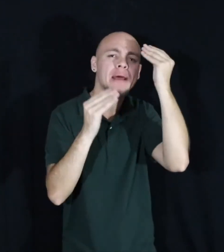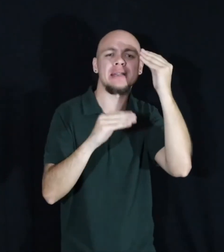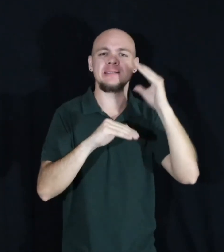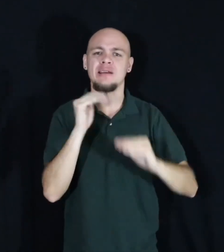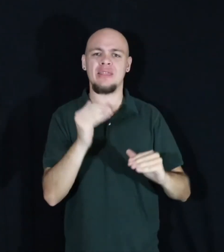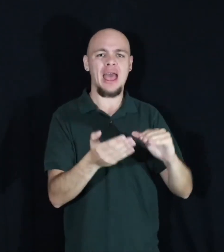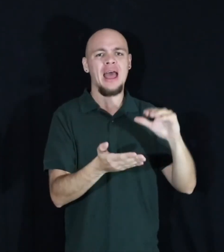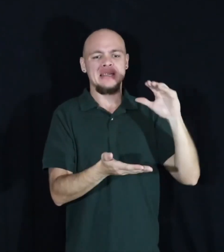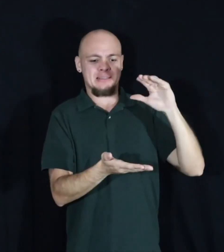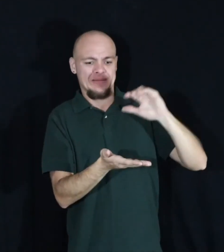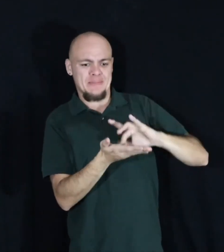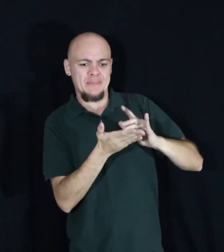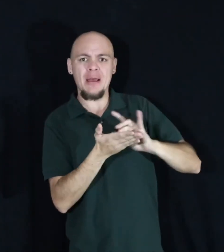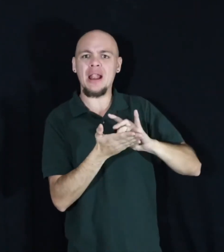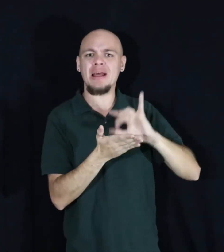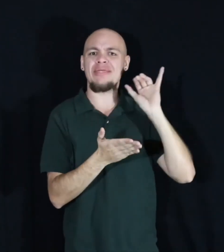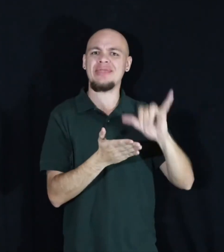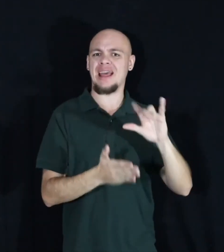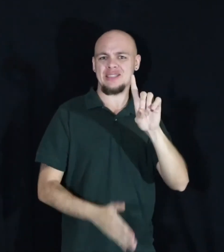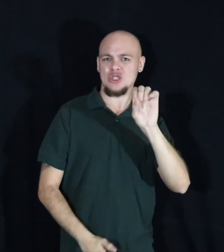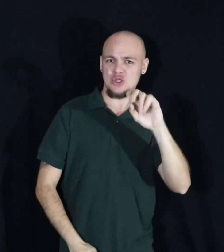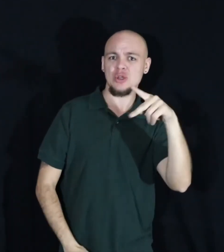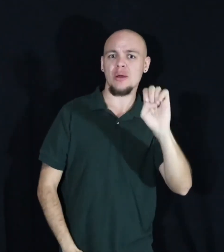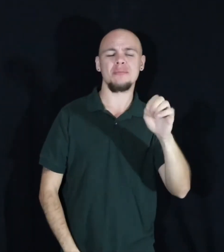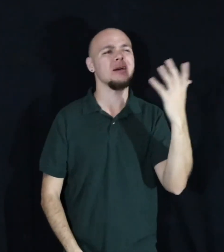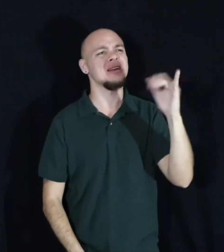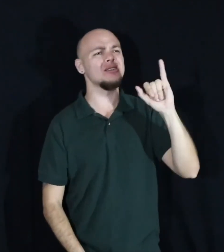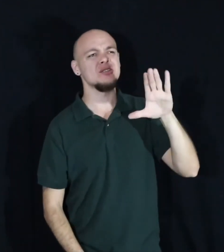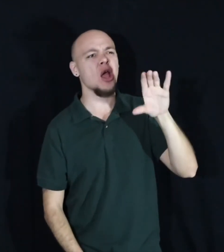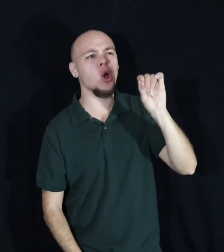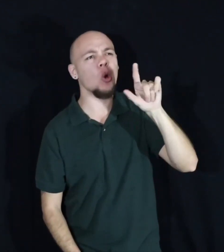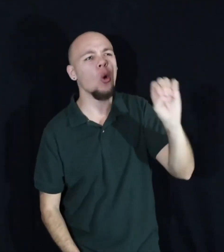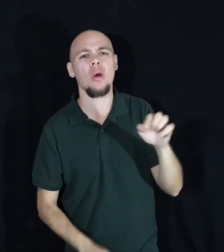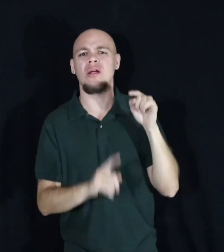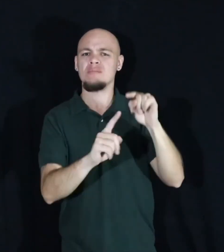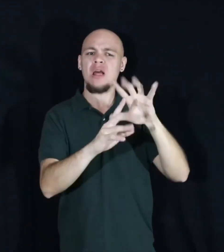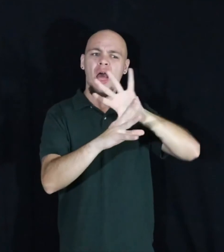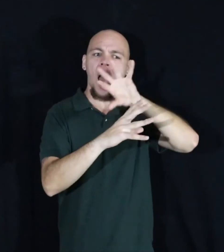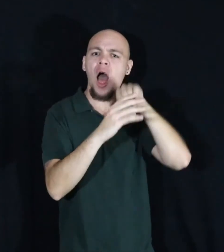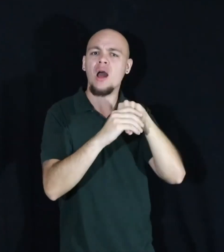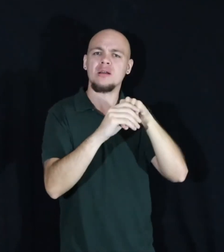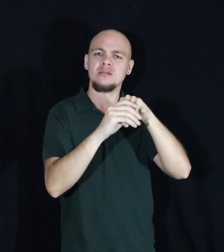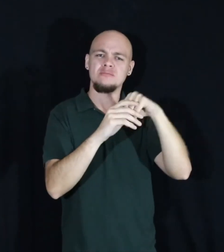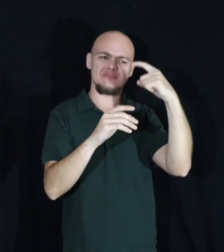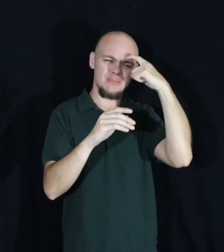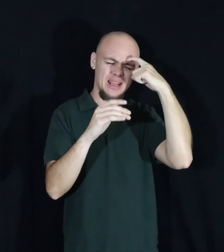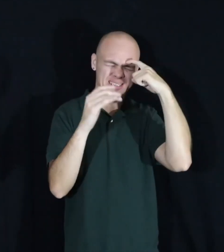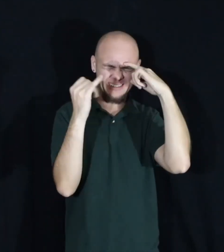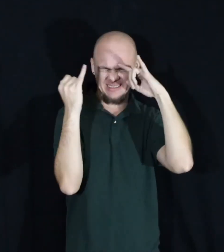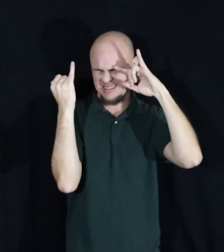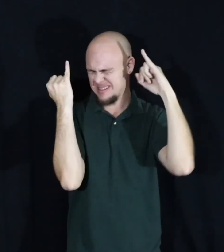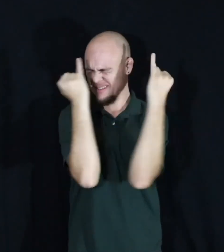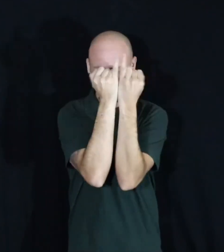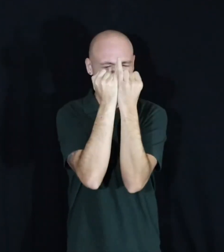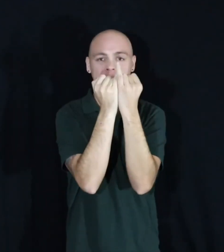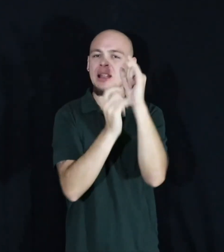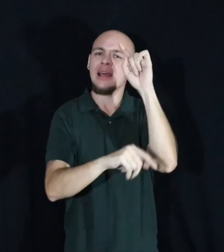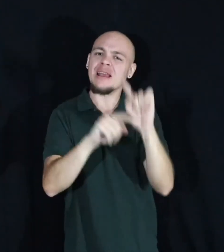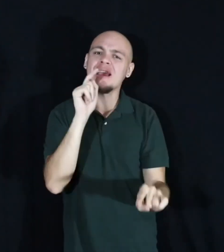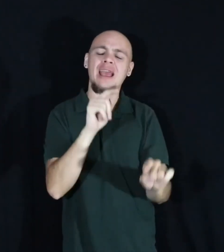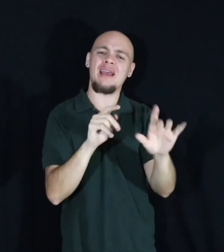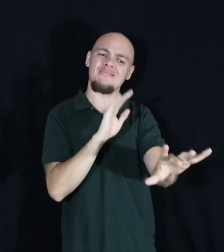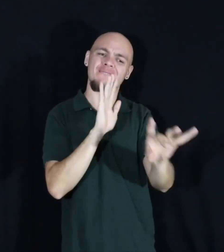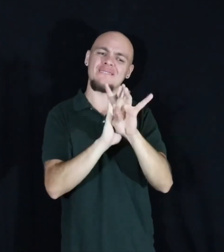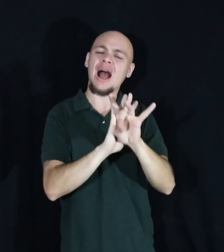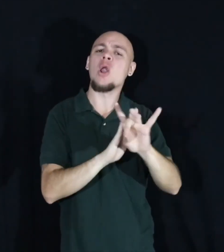medicate. And I think that's dope. But J.Cole, what about the ones so entrapped inside their minds they can't seem to find their